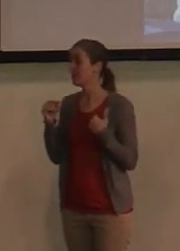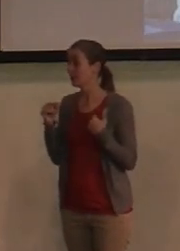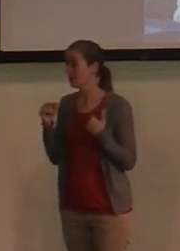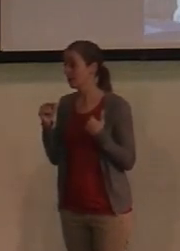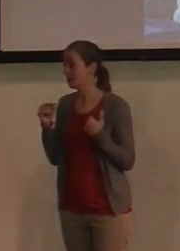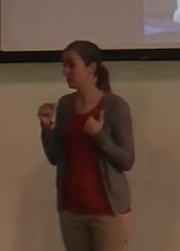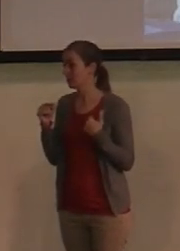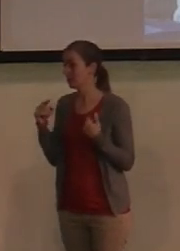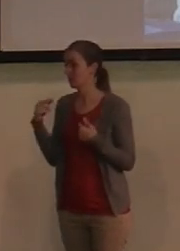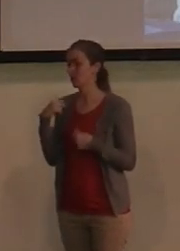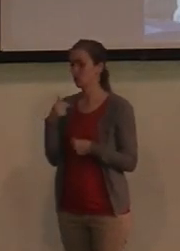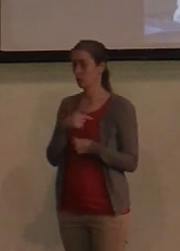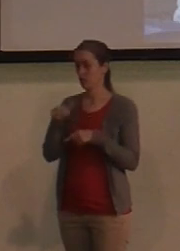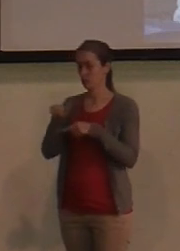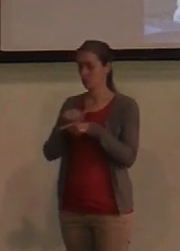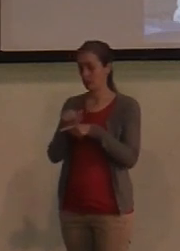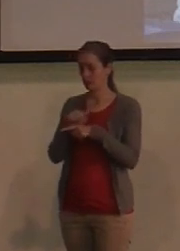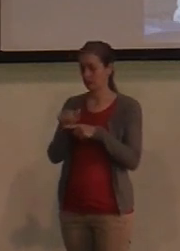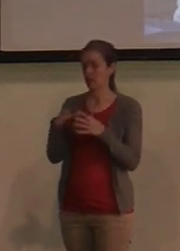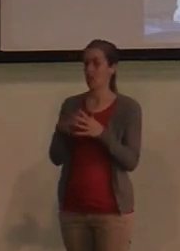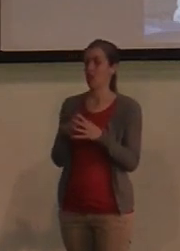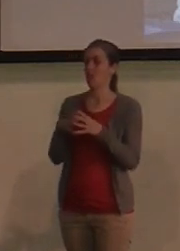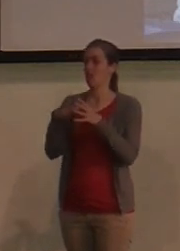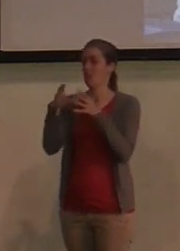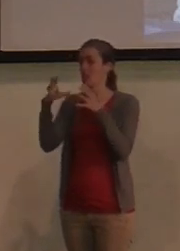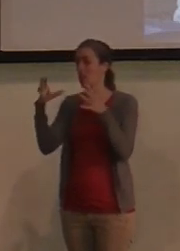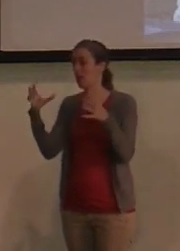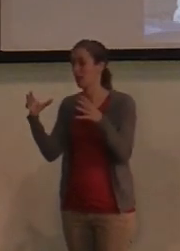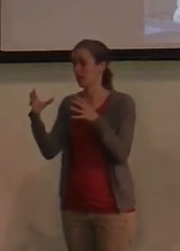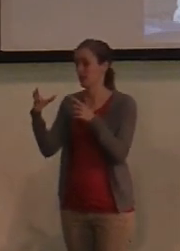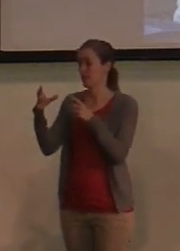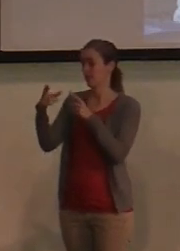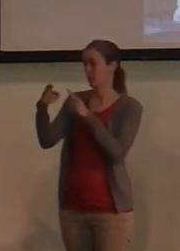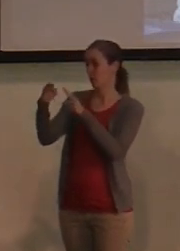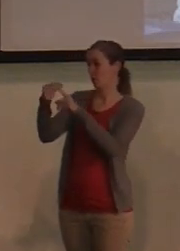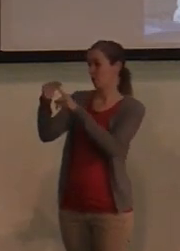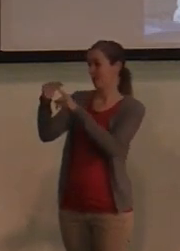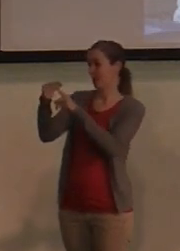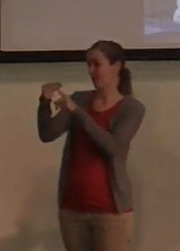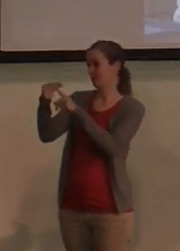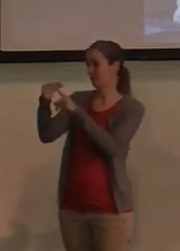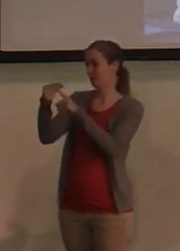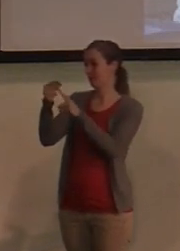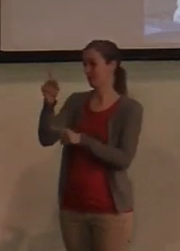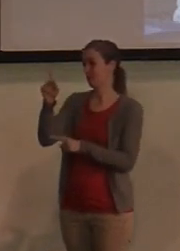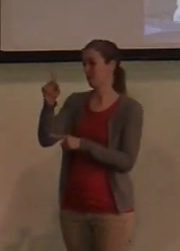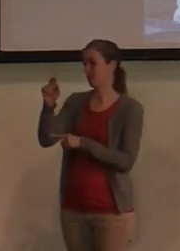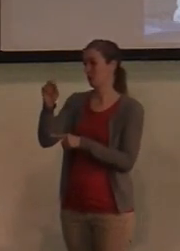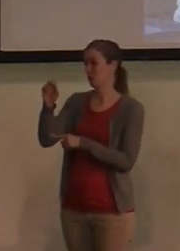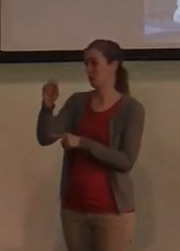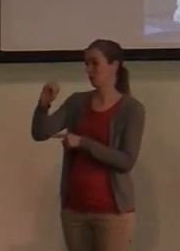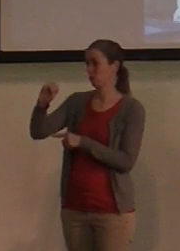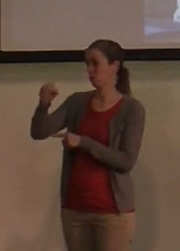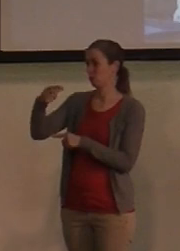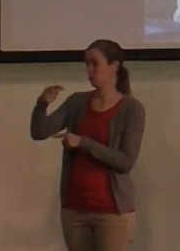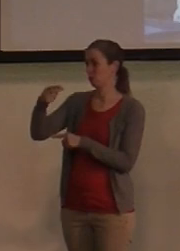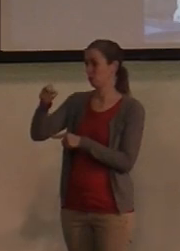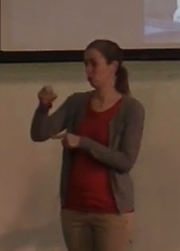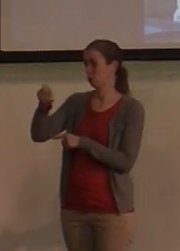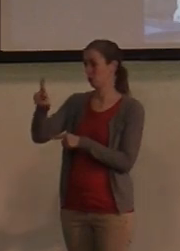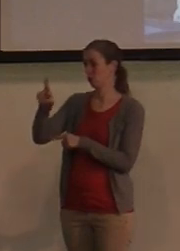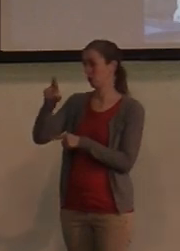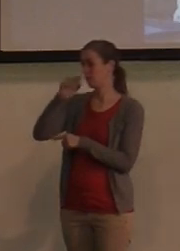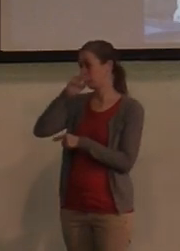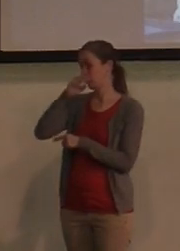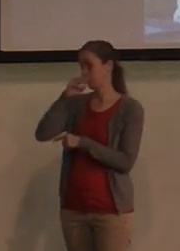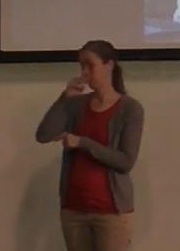We were practicing a lot of the hotels that we stayed with. They were kosher hotels, and just like in the States, if